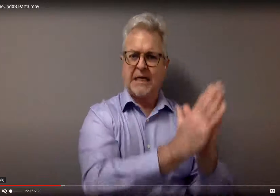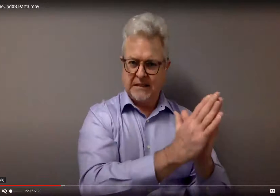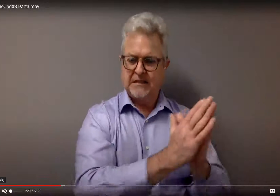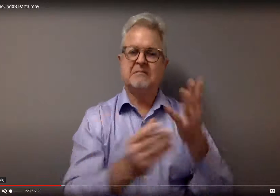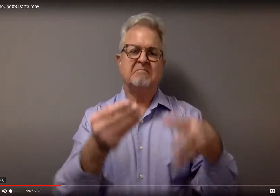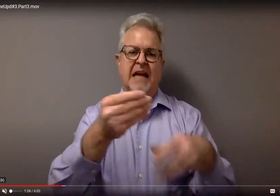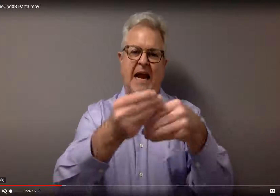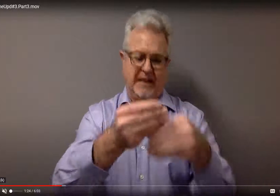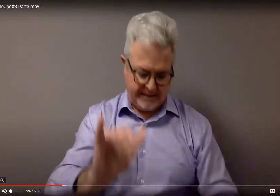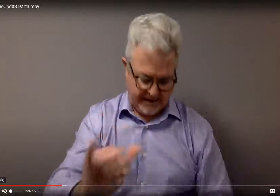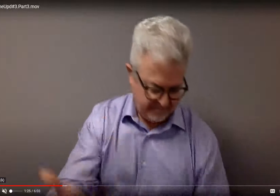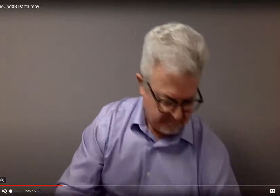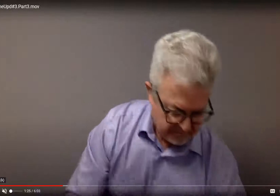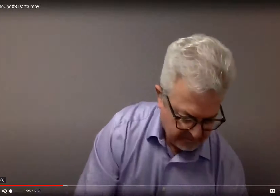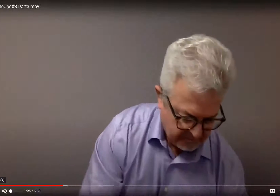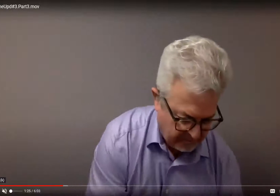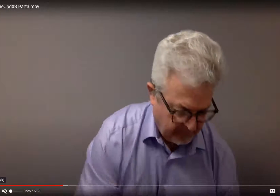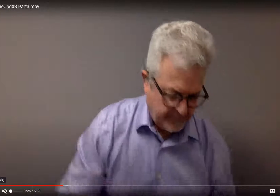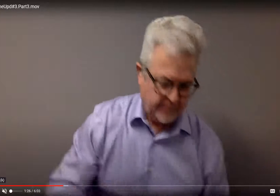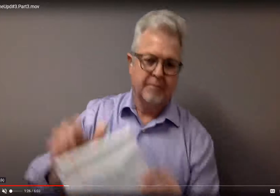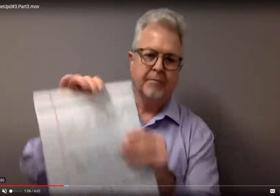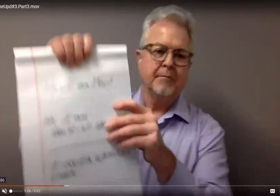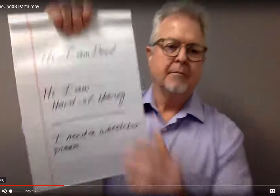you can ask for one, or perhaps add it to your sign,